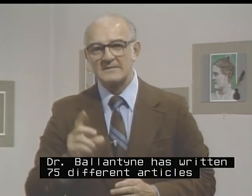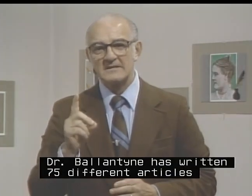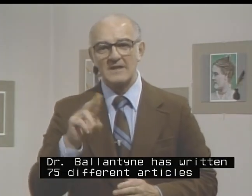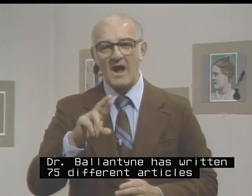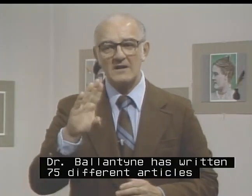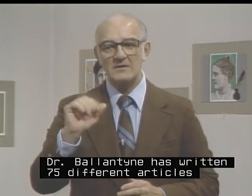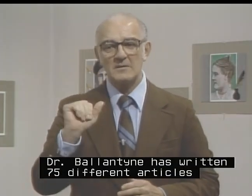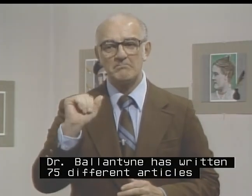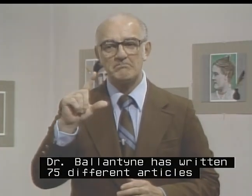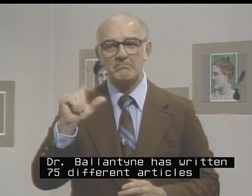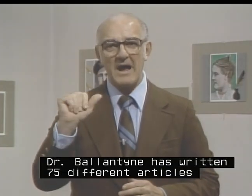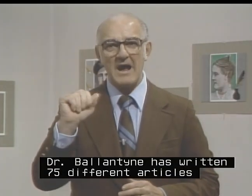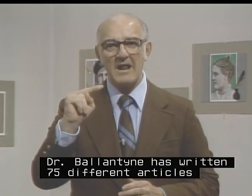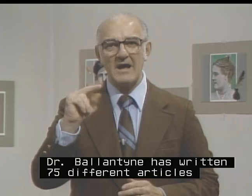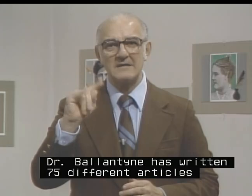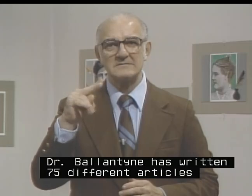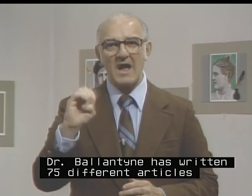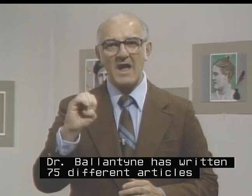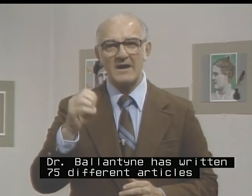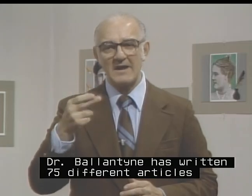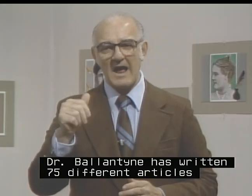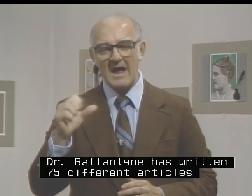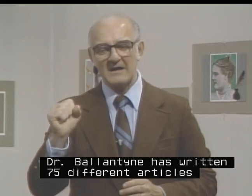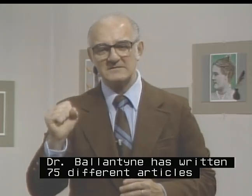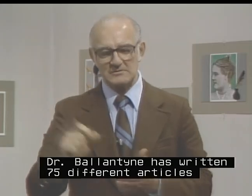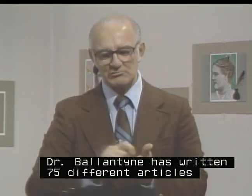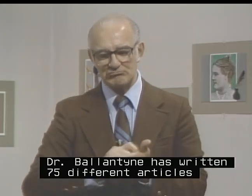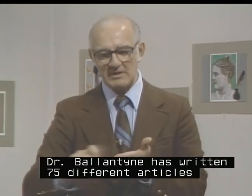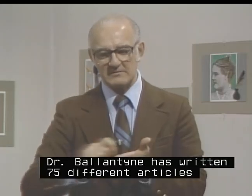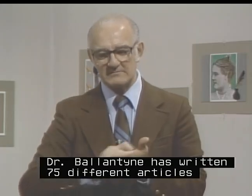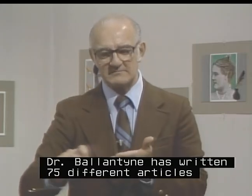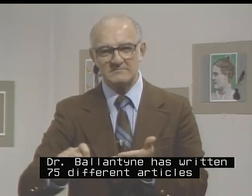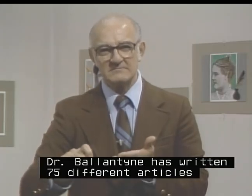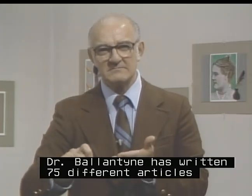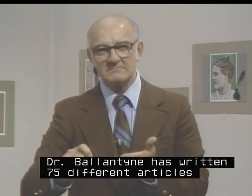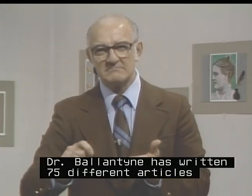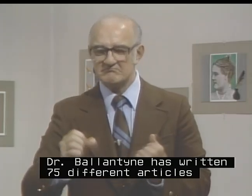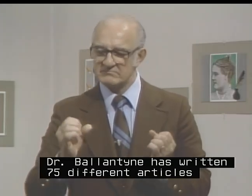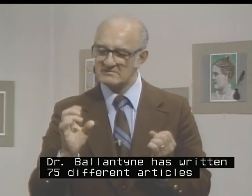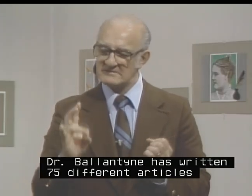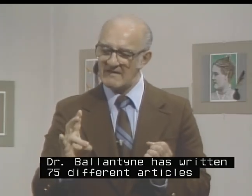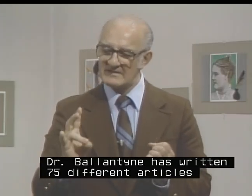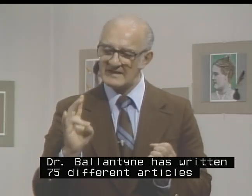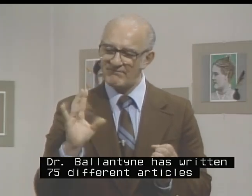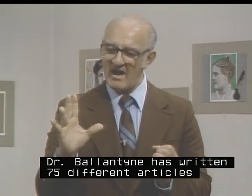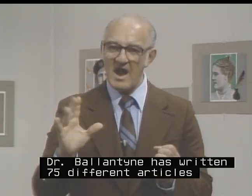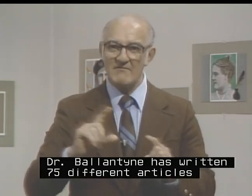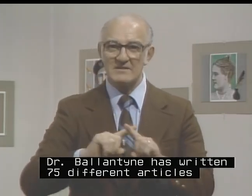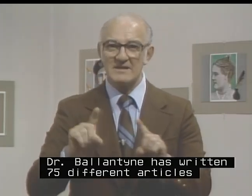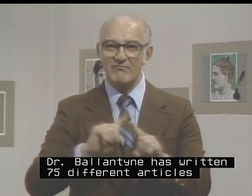Dr. Ballantine has written 75 different